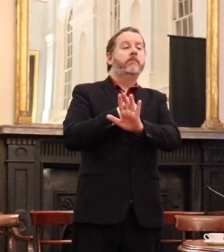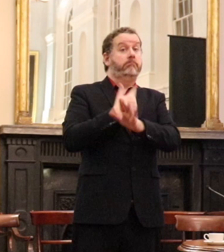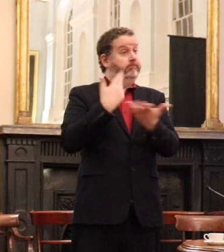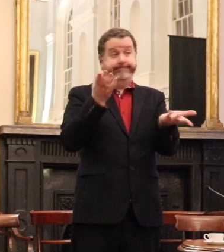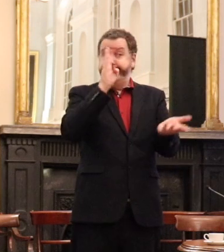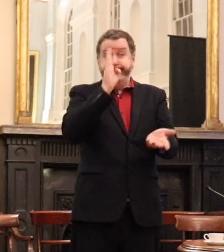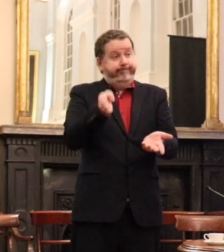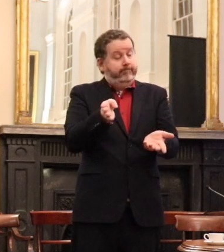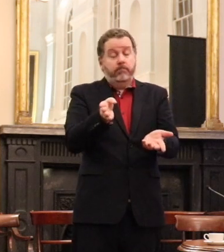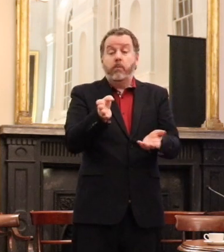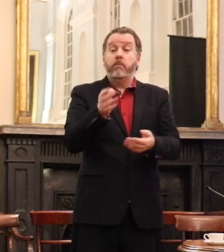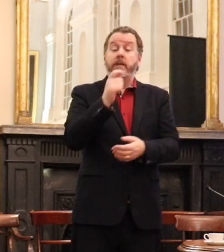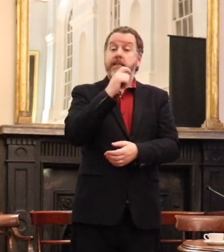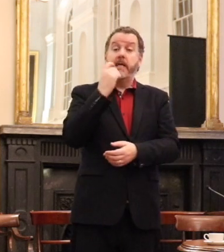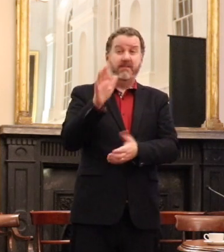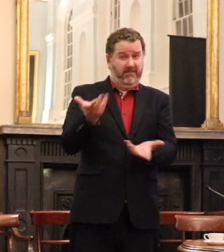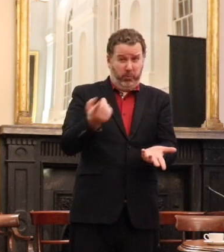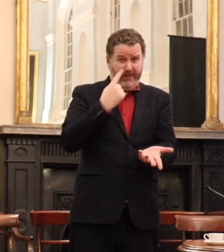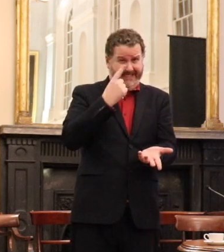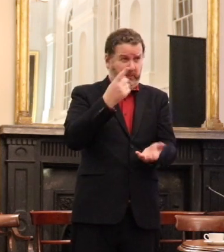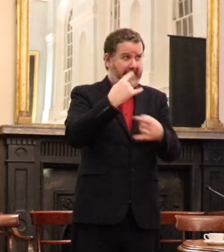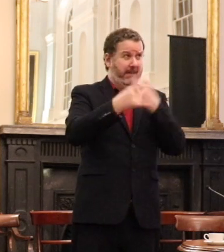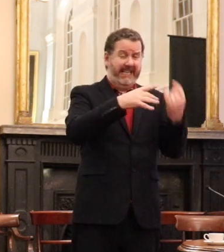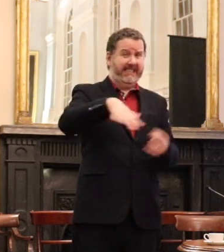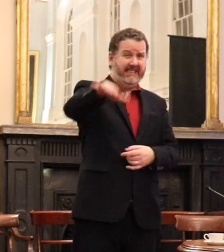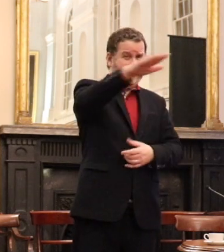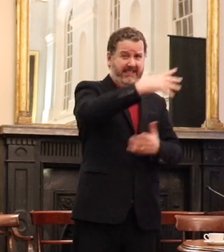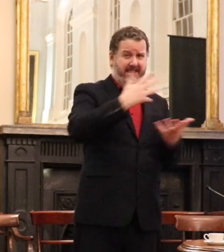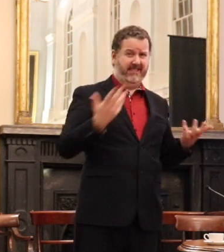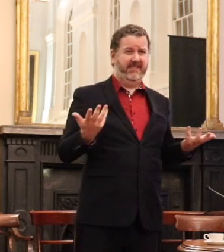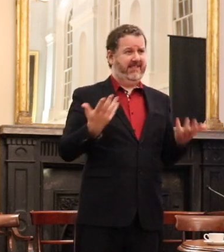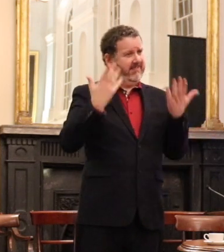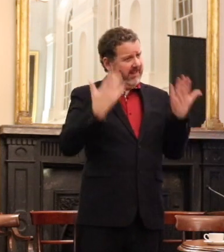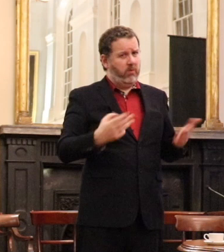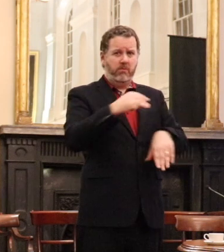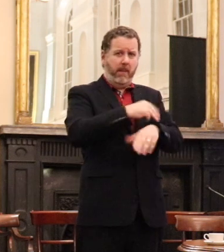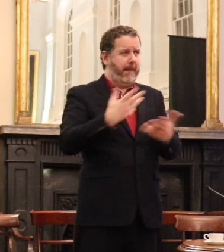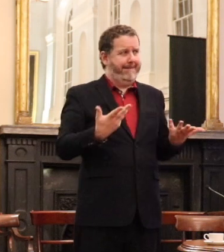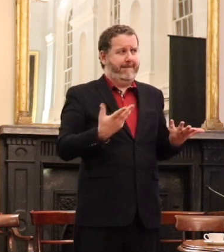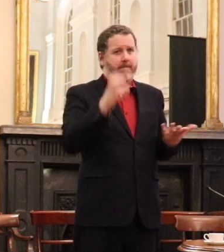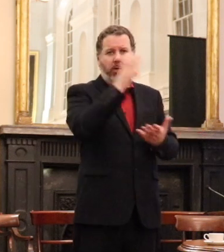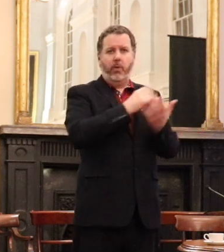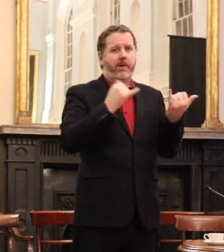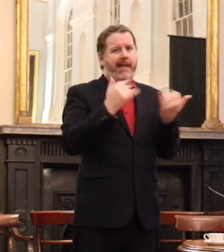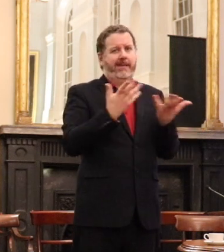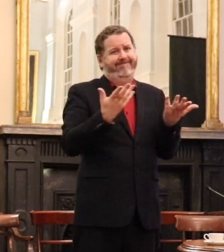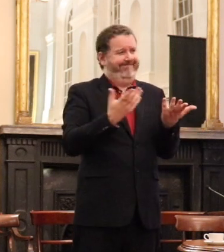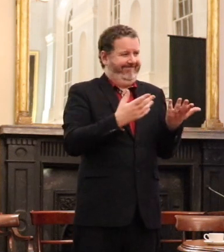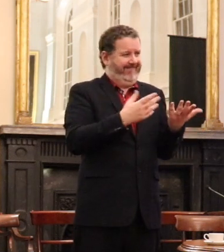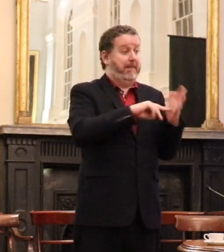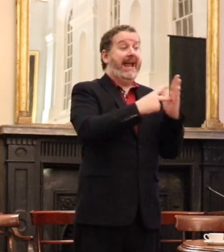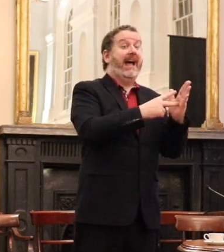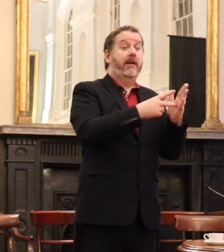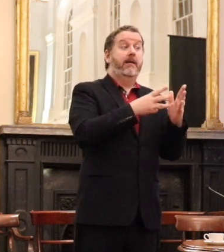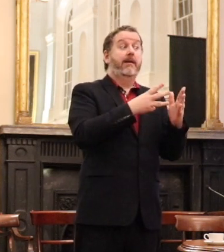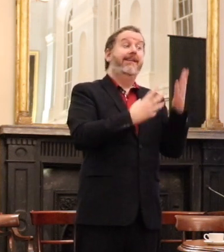conversation with you yesterday, he said, you can see what's happened, you can see the difficulties that we're facing, it does not look as if this is going to happen. They were absolutely heart